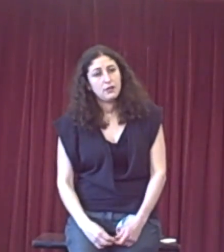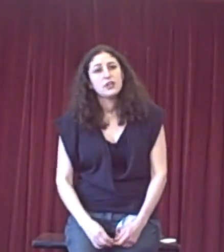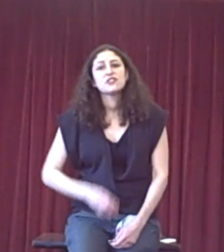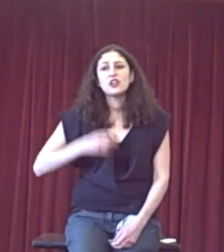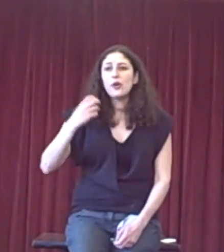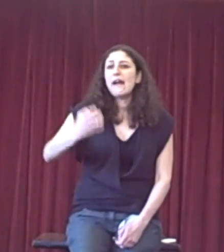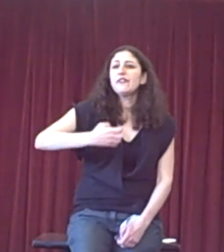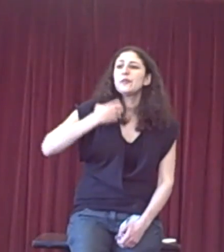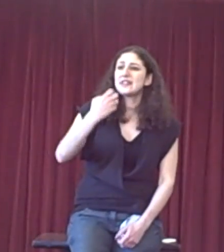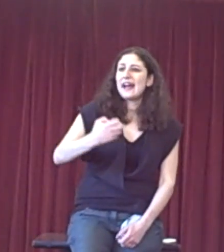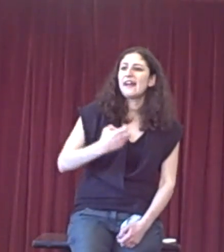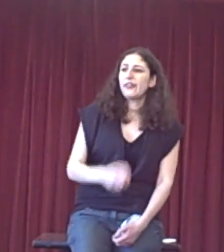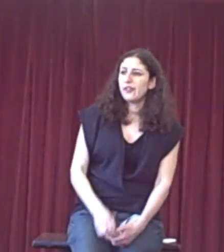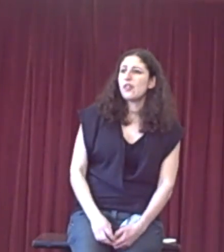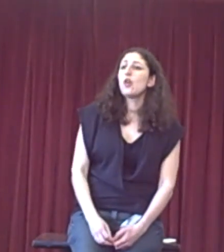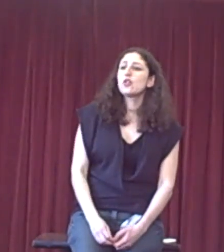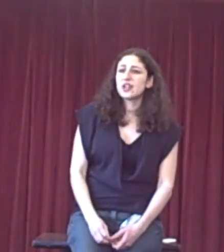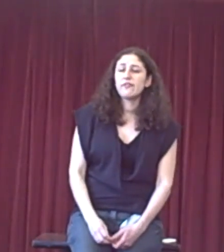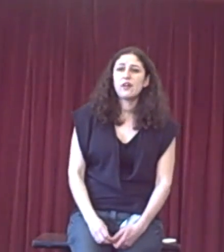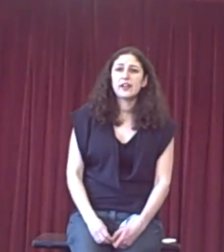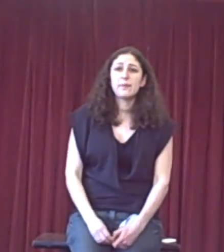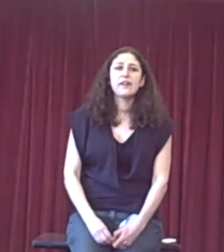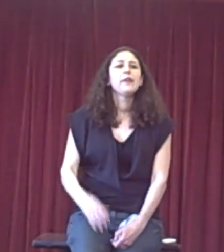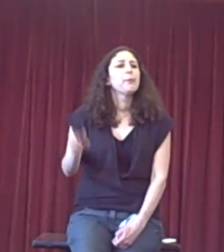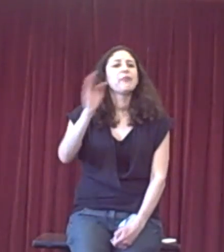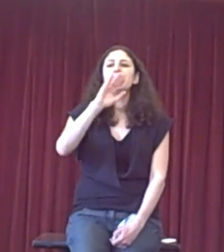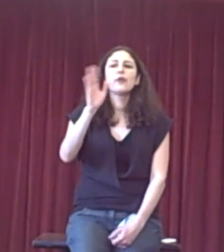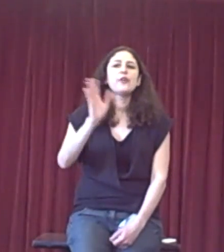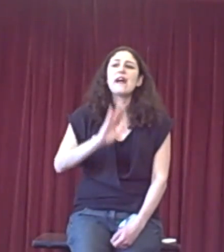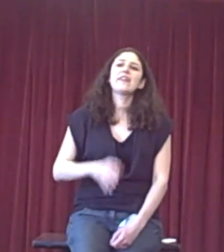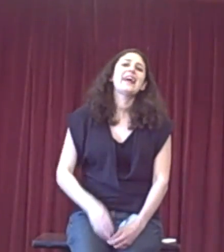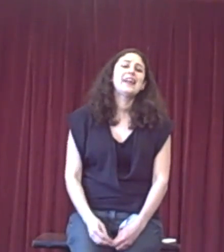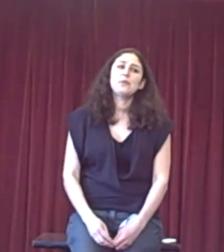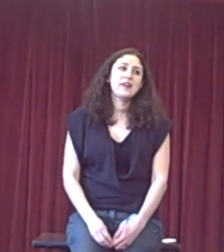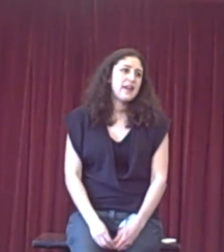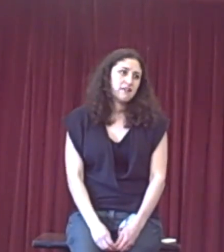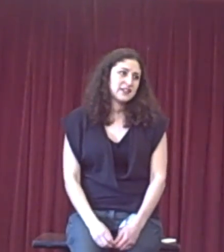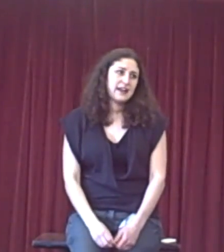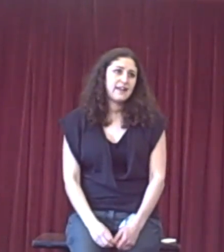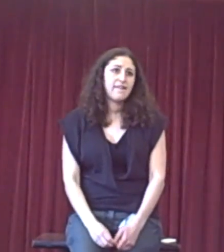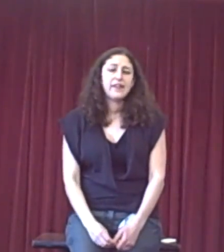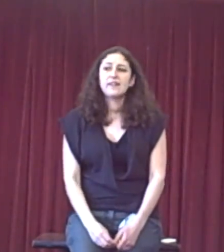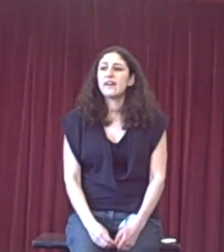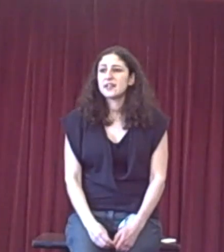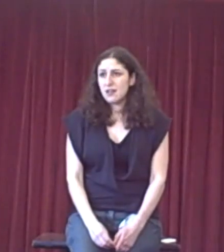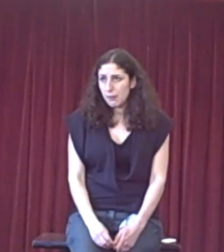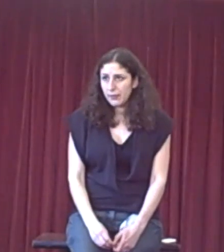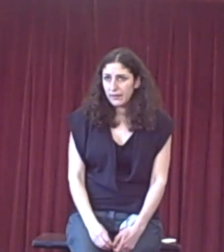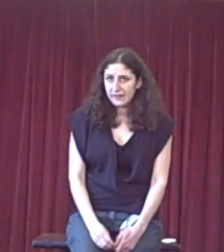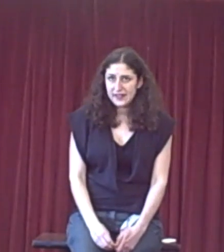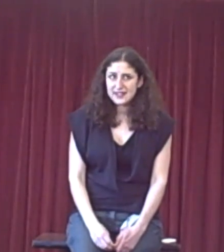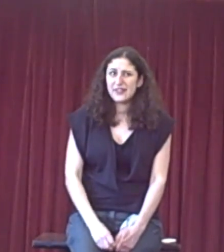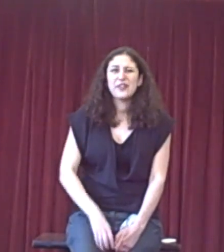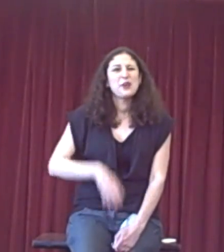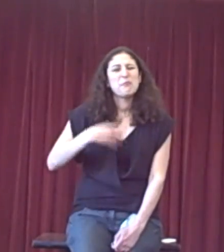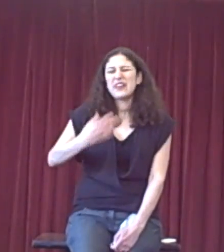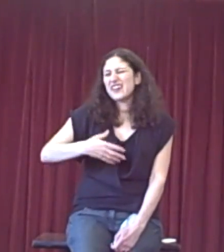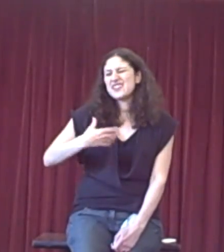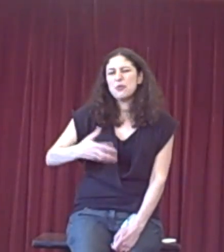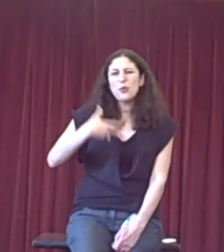So you have to attack the logic of an argument before you ever get anywhere near attacking the example in that sense. Because you're